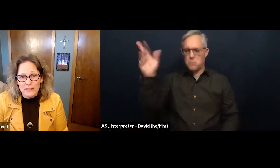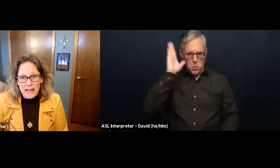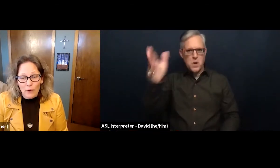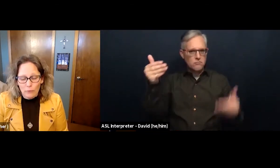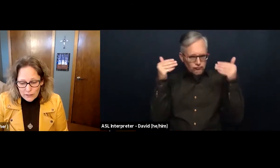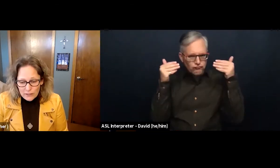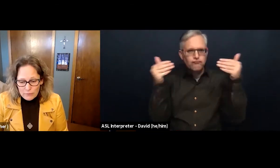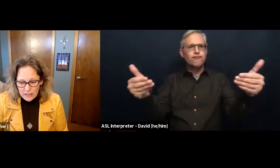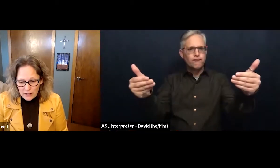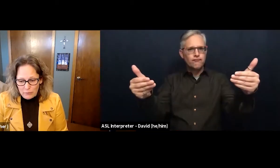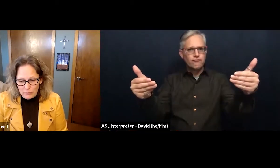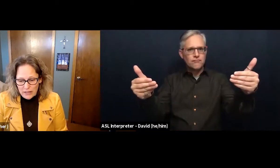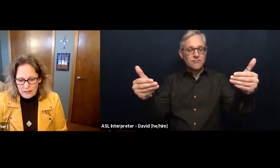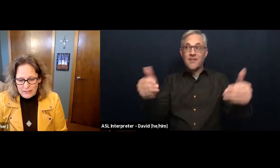that will become reality.